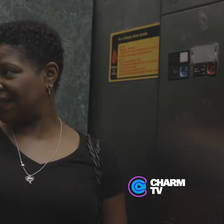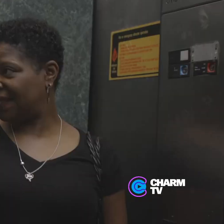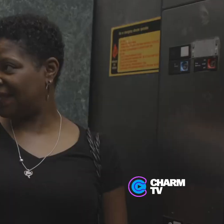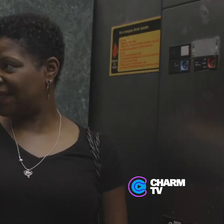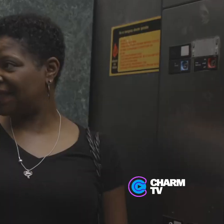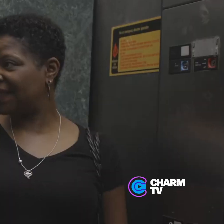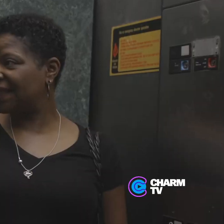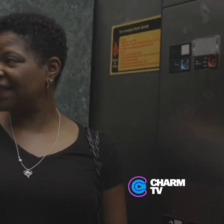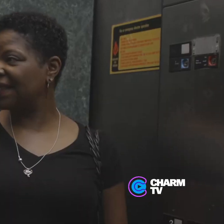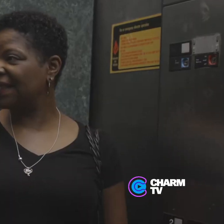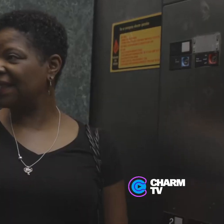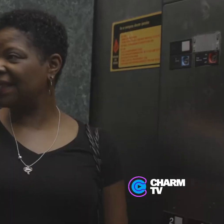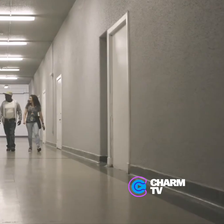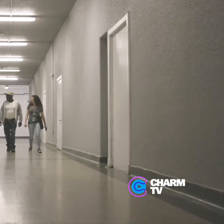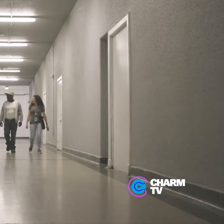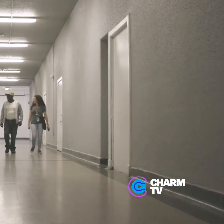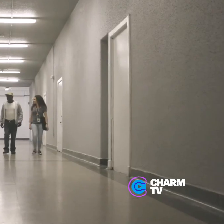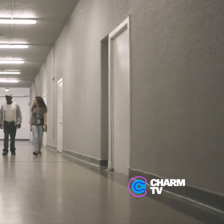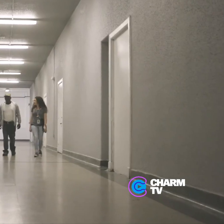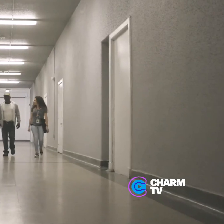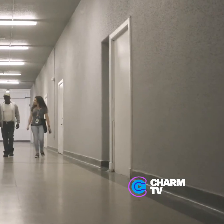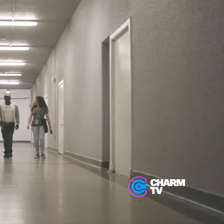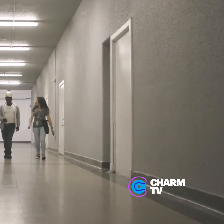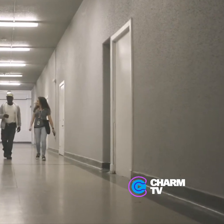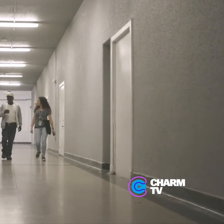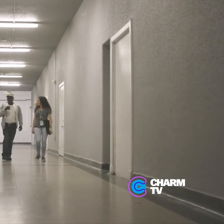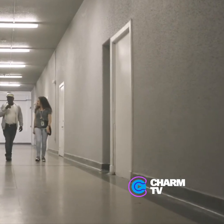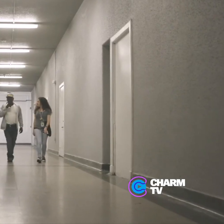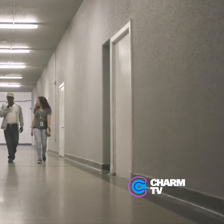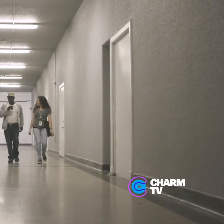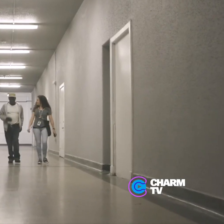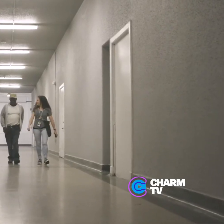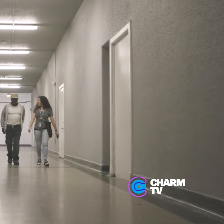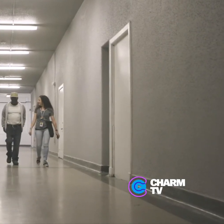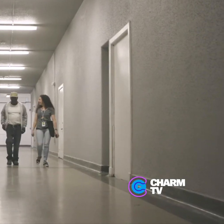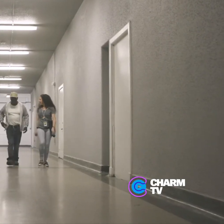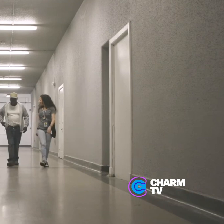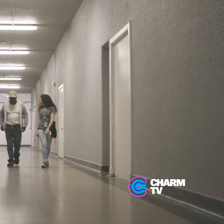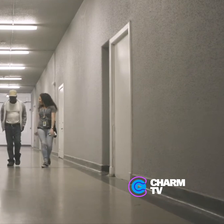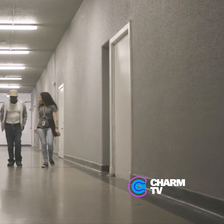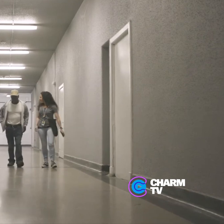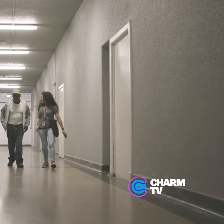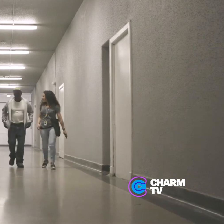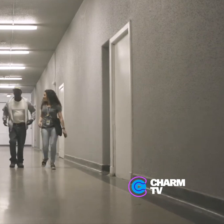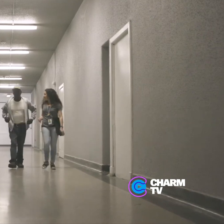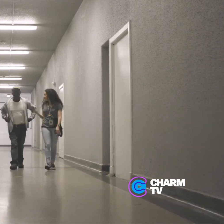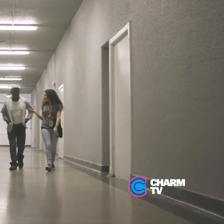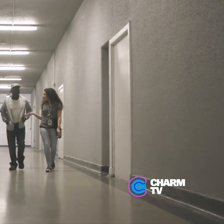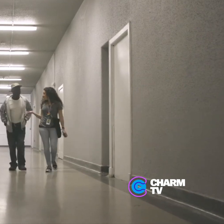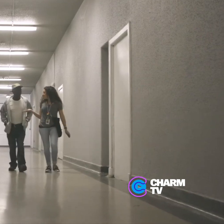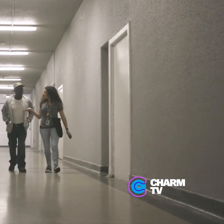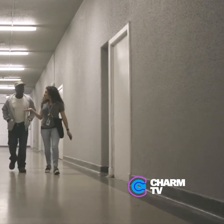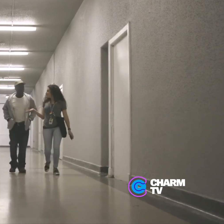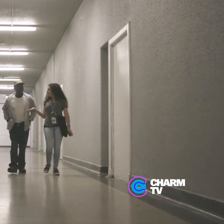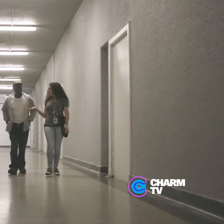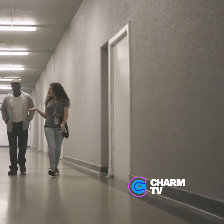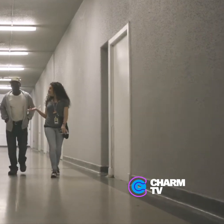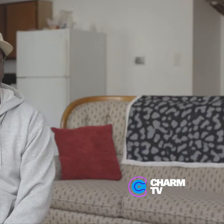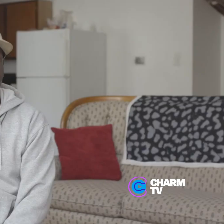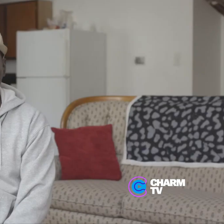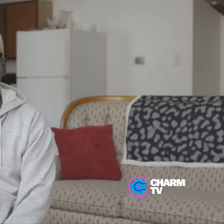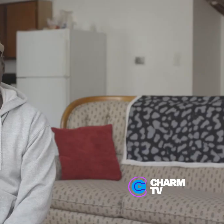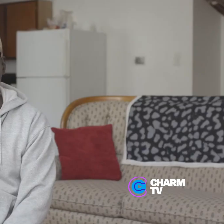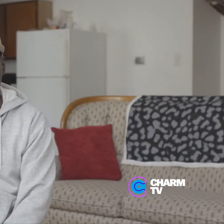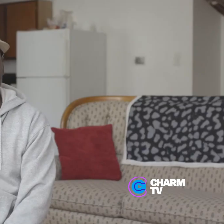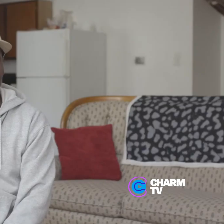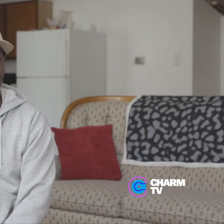we get the full picture. Since I've been working with them, I had 100% of all of them being very successful.